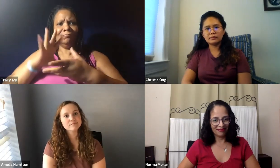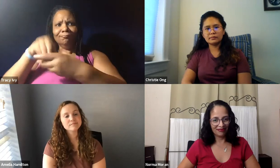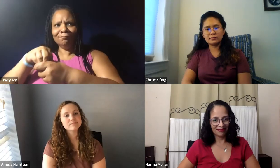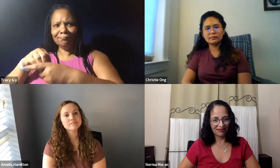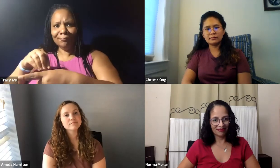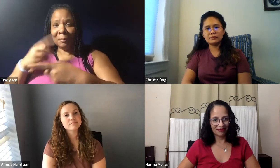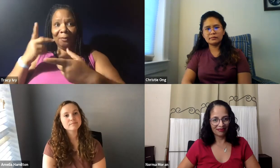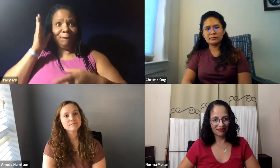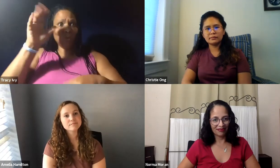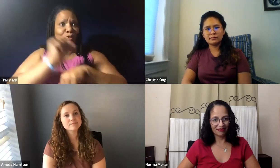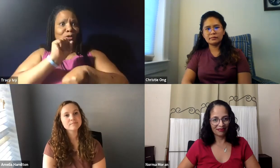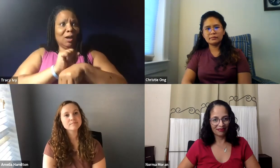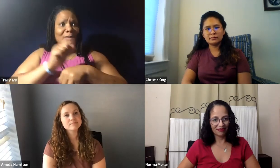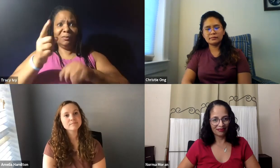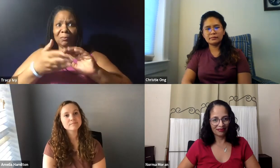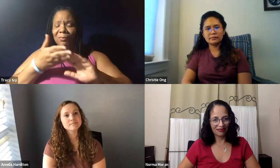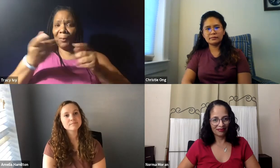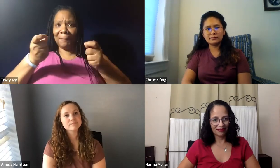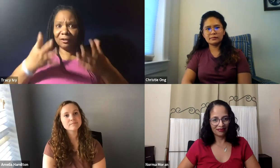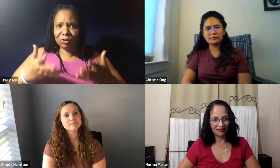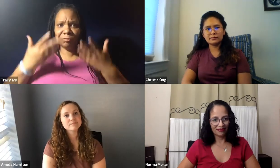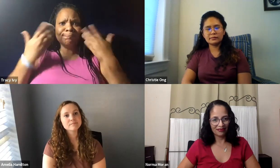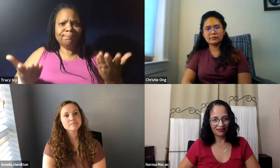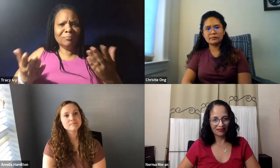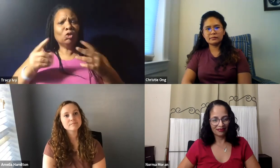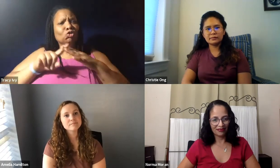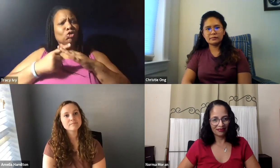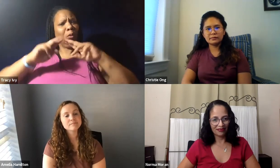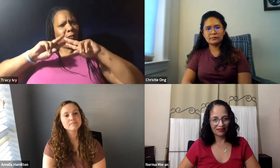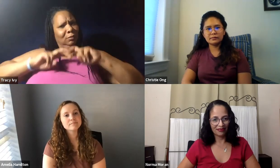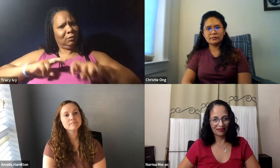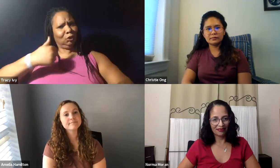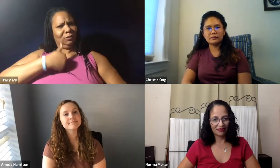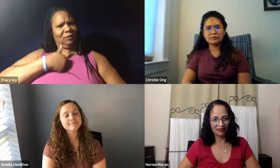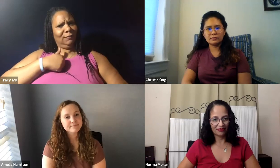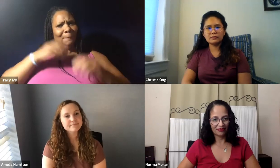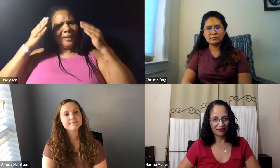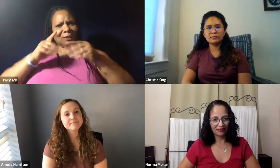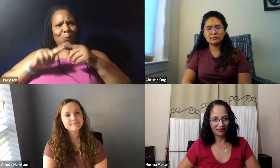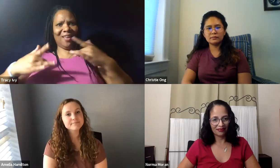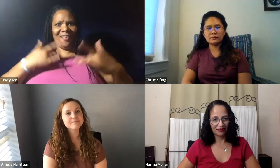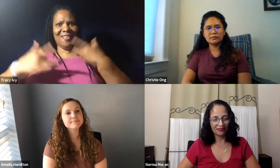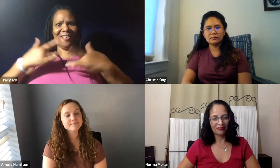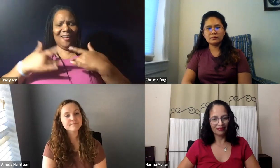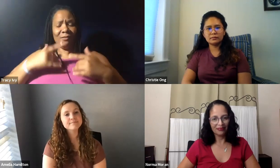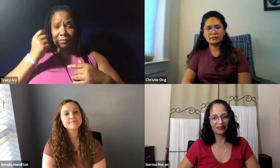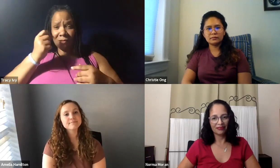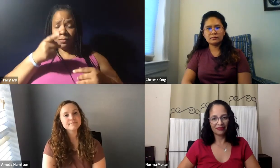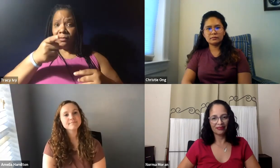me, it was leadership. And because of that, I got involved. And then you don't know what that will